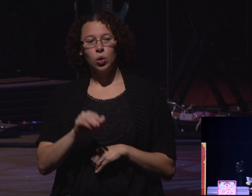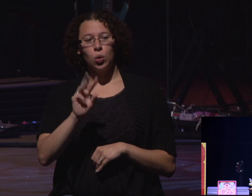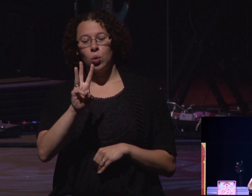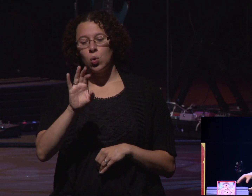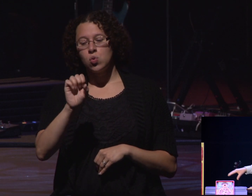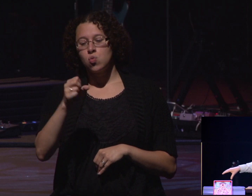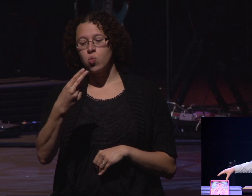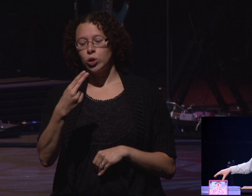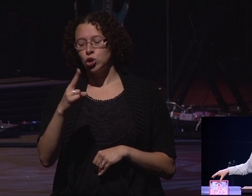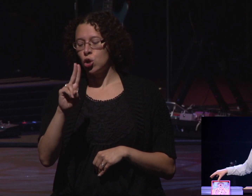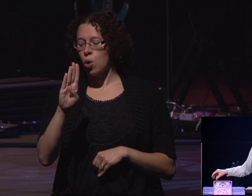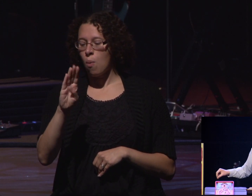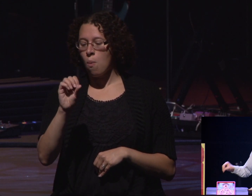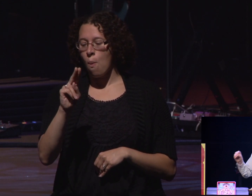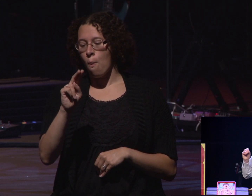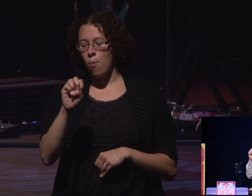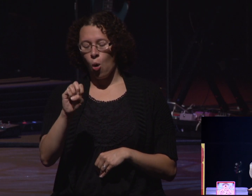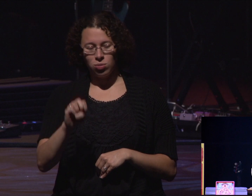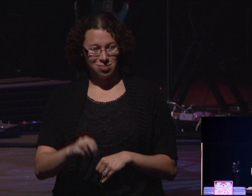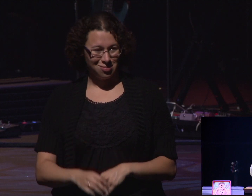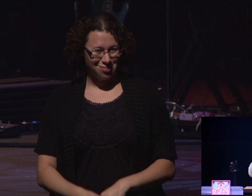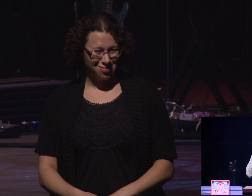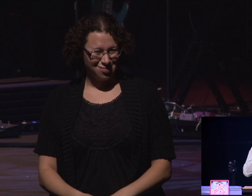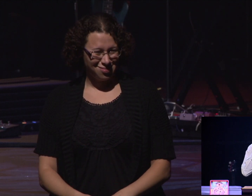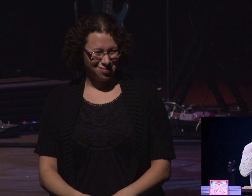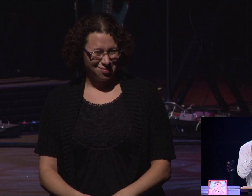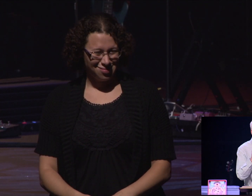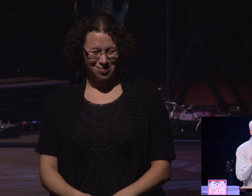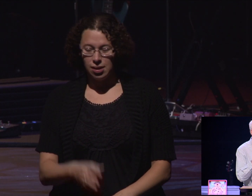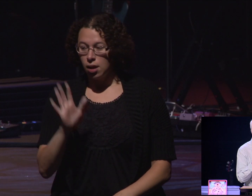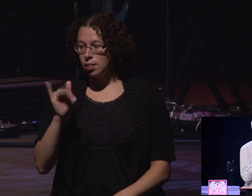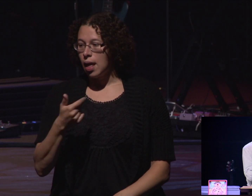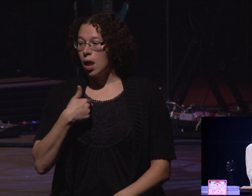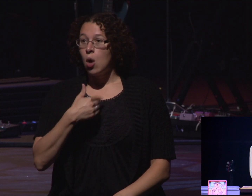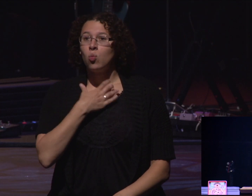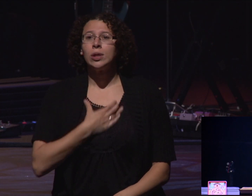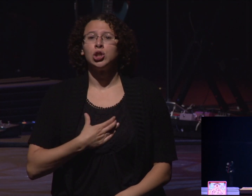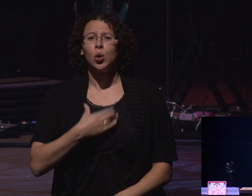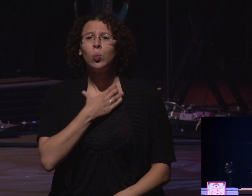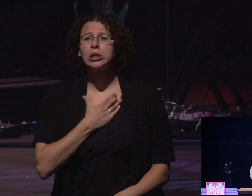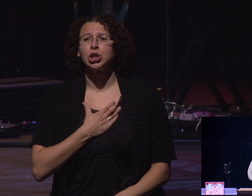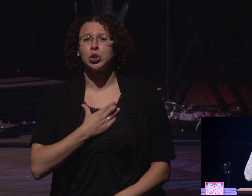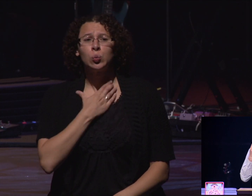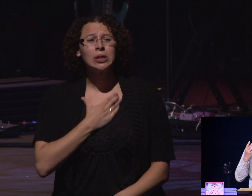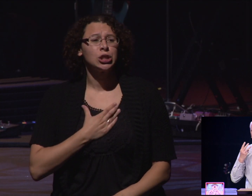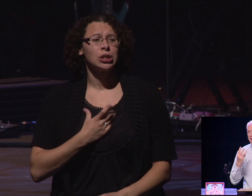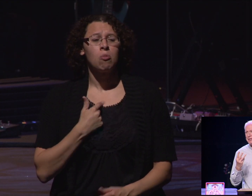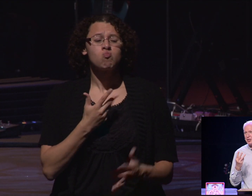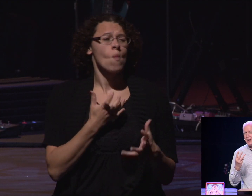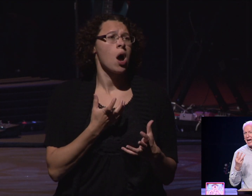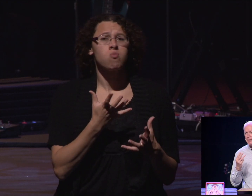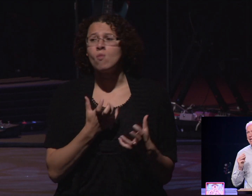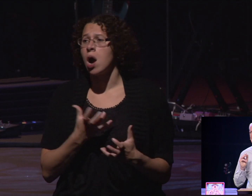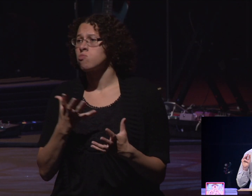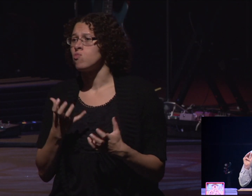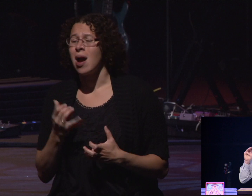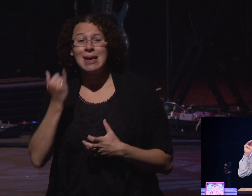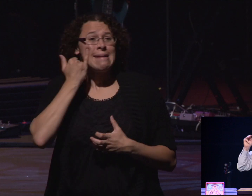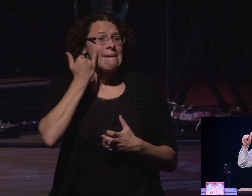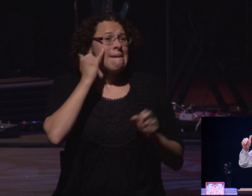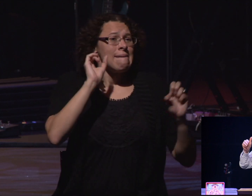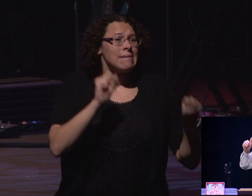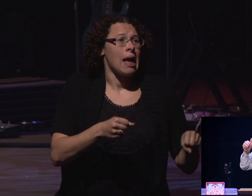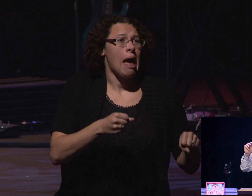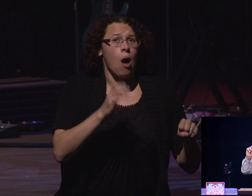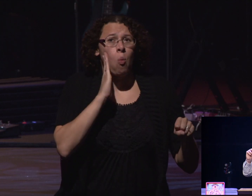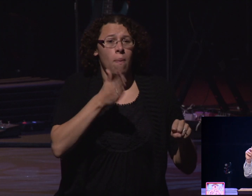It's a big one. So the wishbone, you want to pull that out. And the wishbone is that things that we, I wish I had this. I wish I had this. If I had this, this would make me so happy. If I could